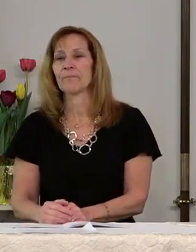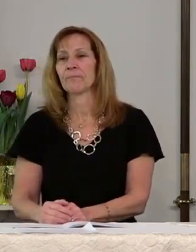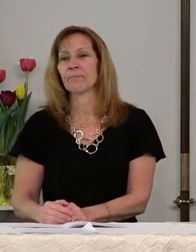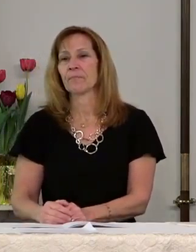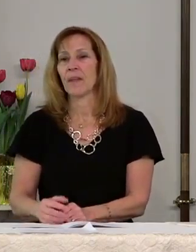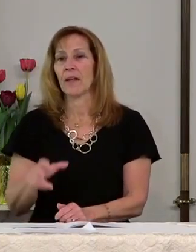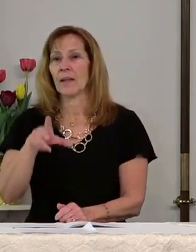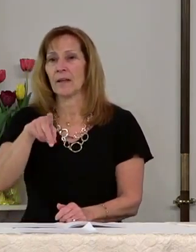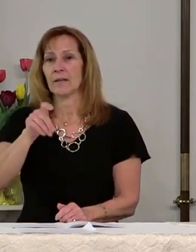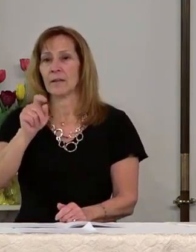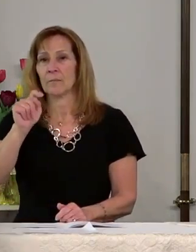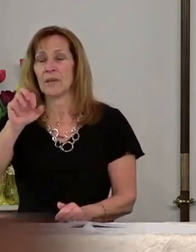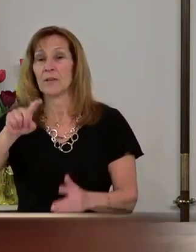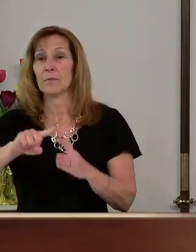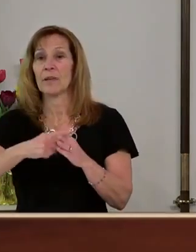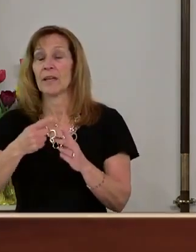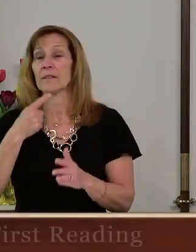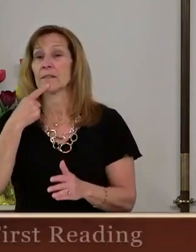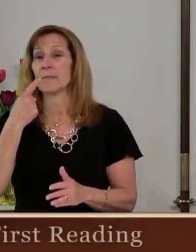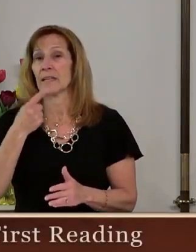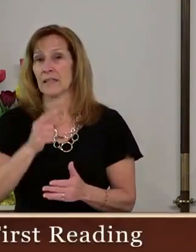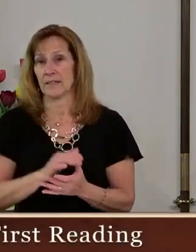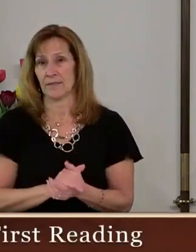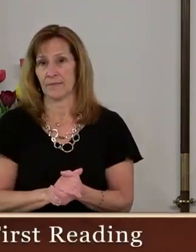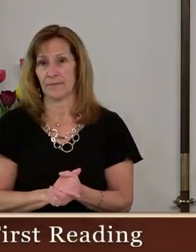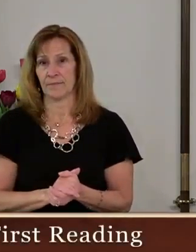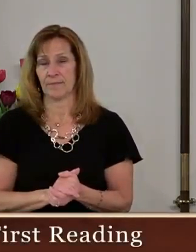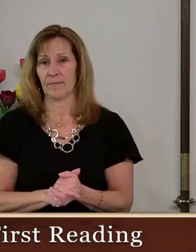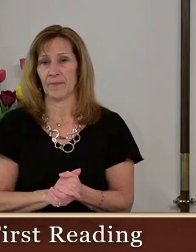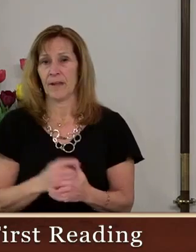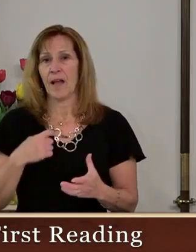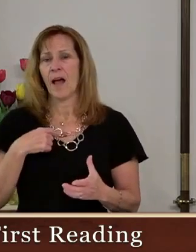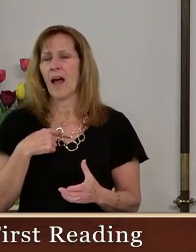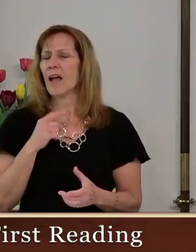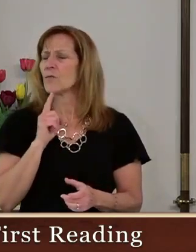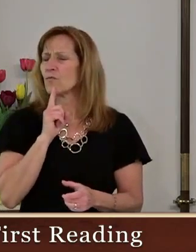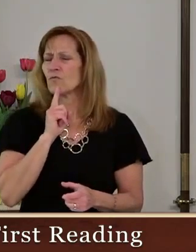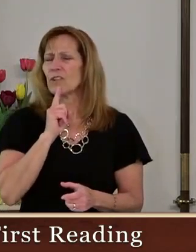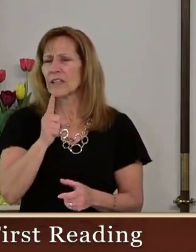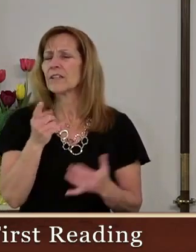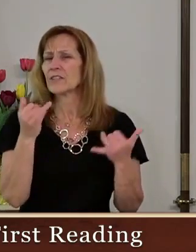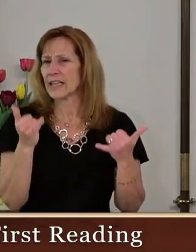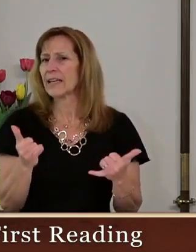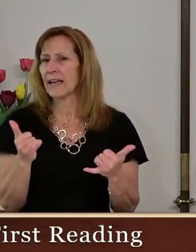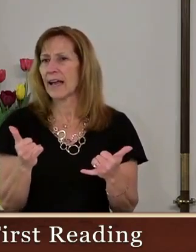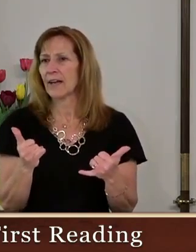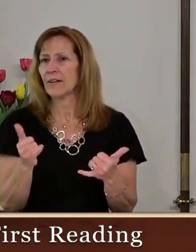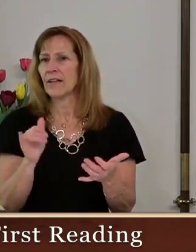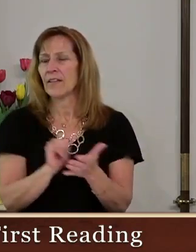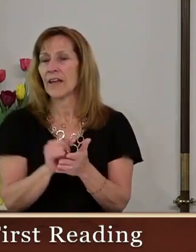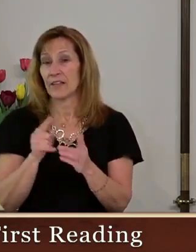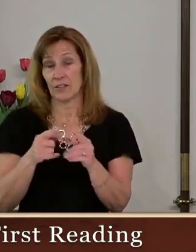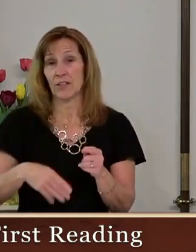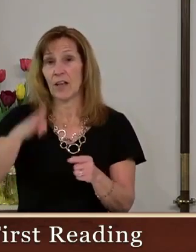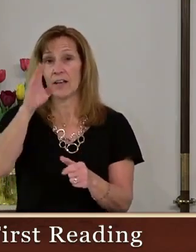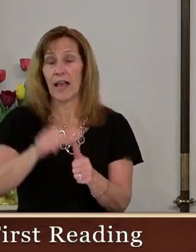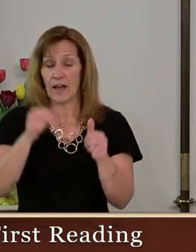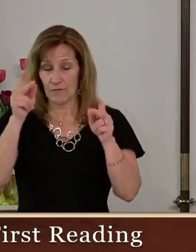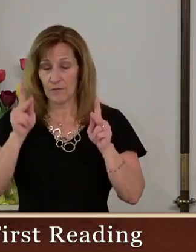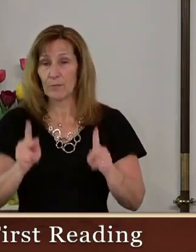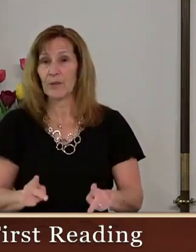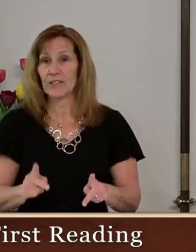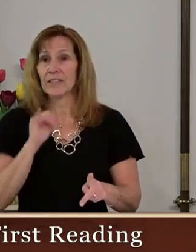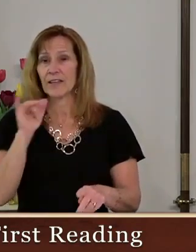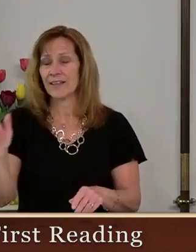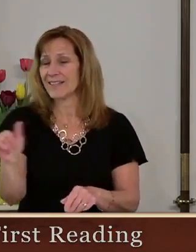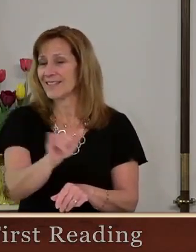Peter began to speak. I really understand now that to God every person